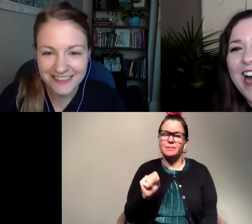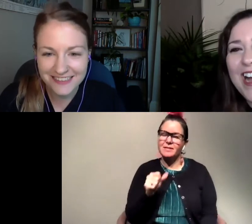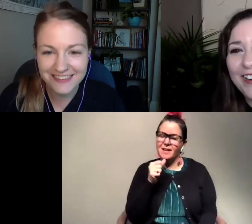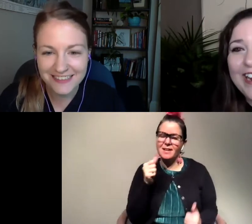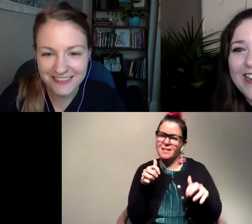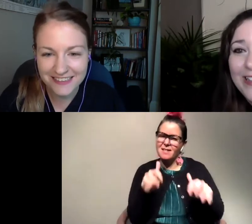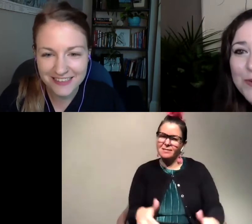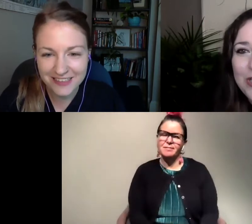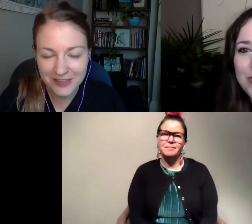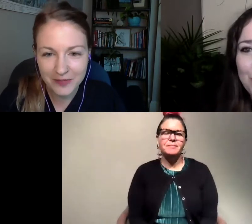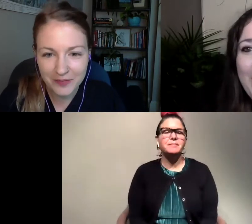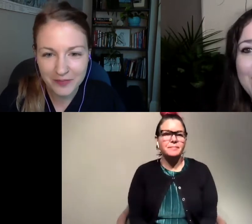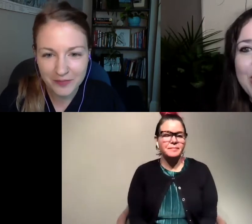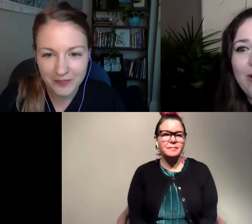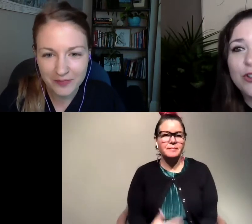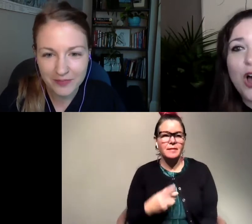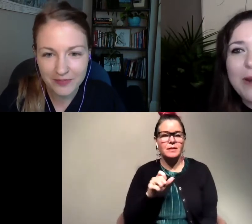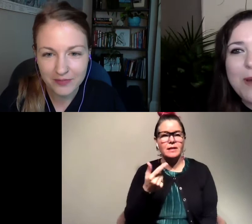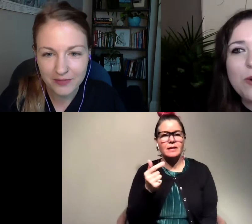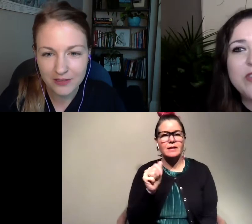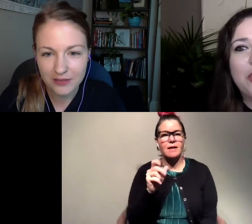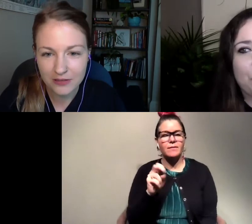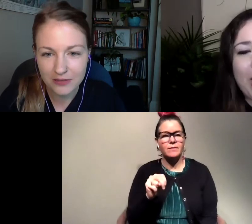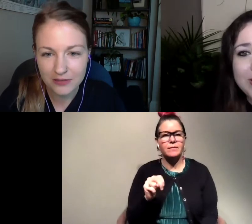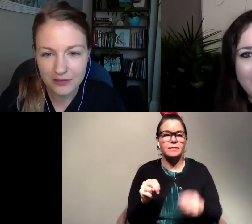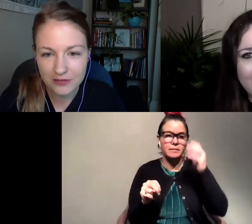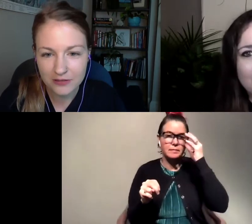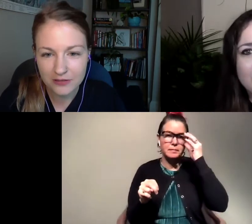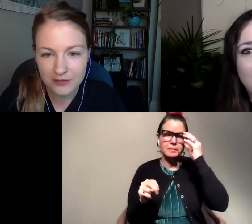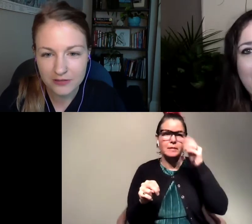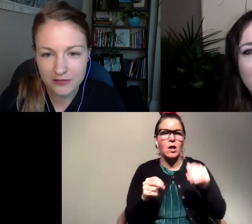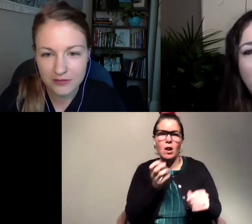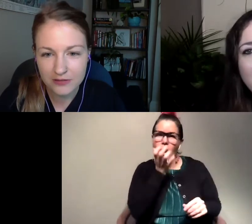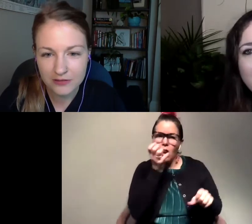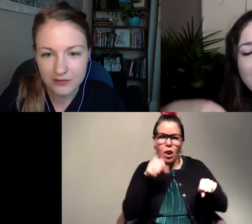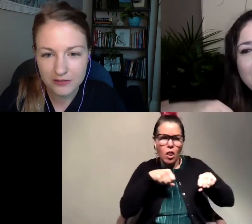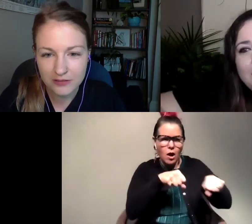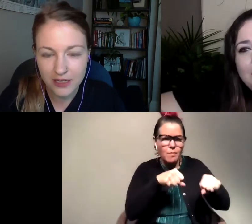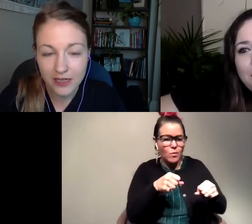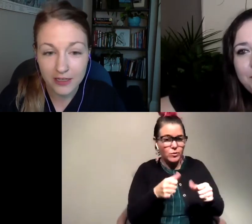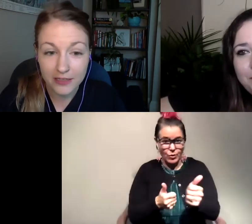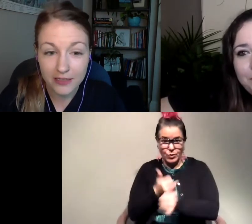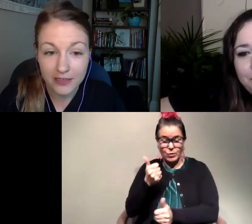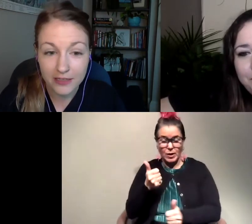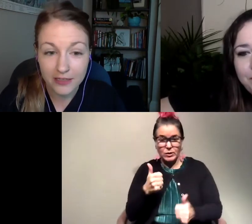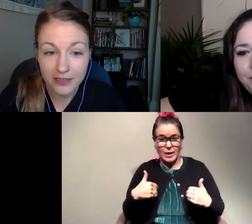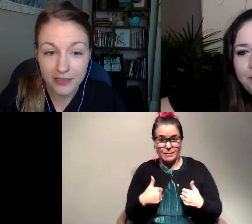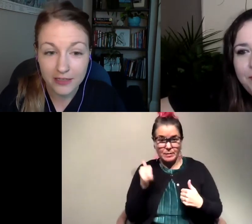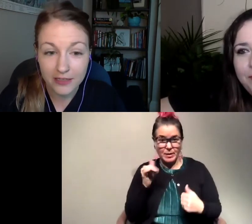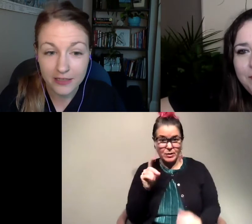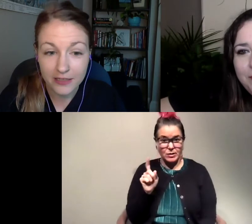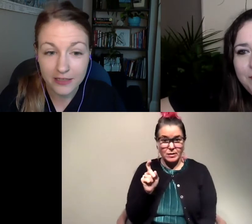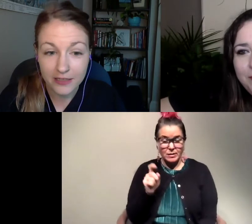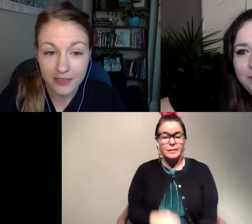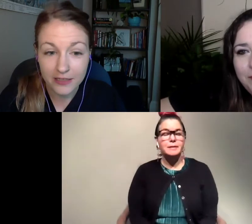All right the next question is from Gavin. Are lawnmowers a threat to animals in our backyard? Yeah so